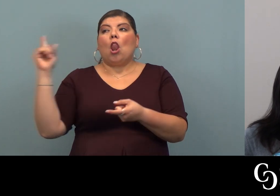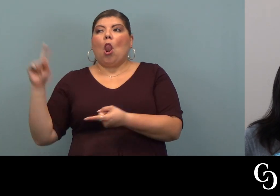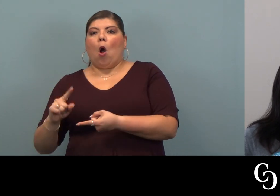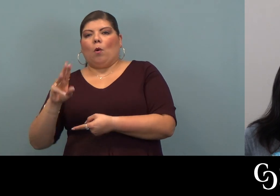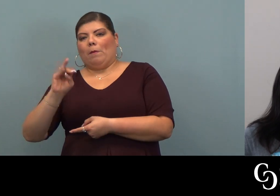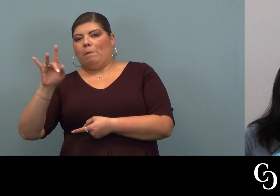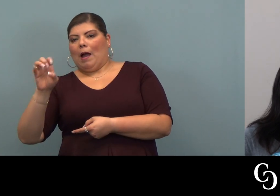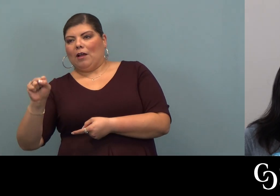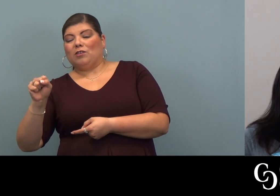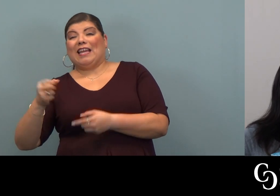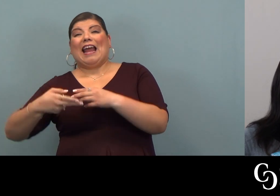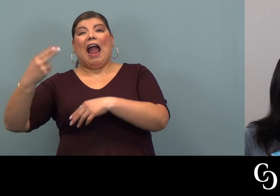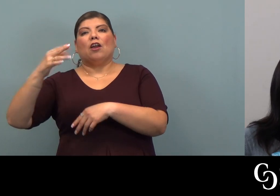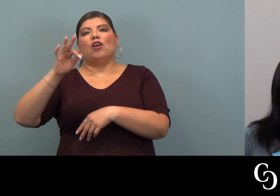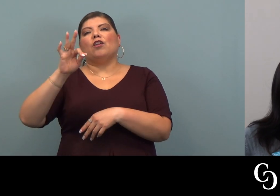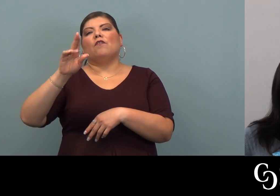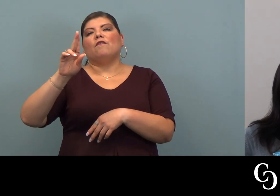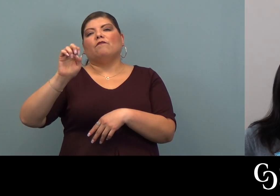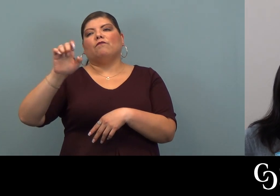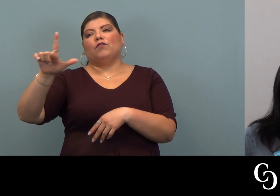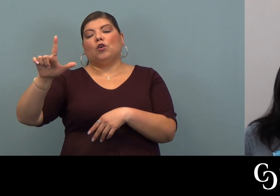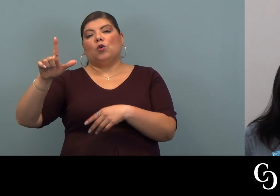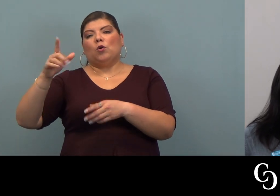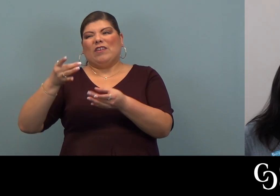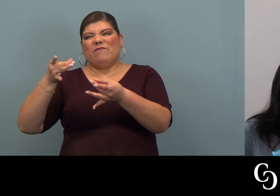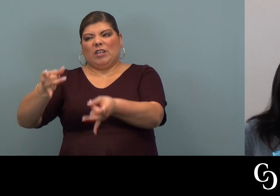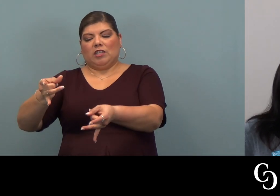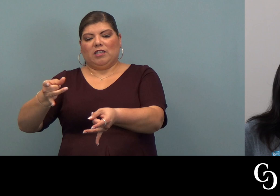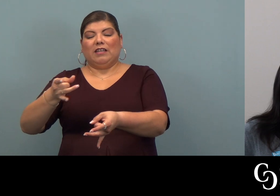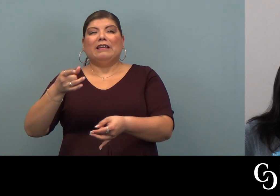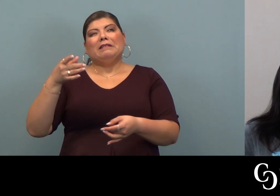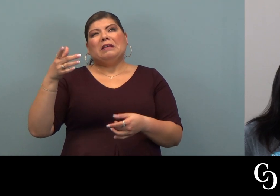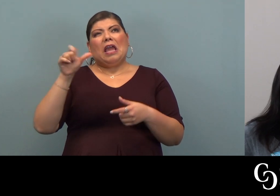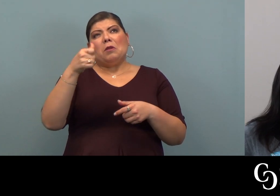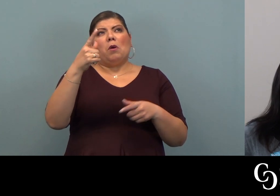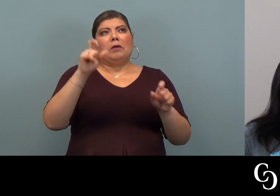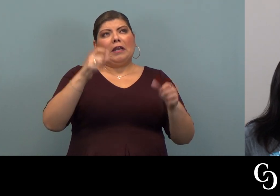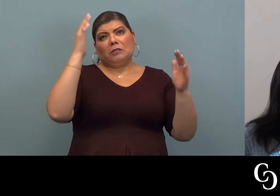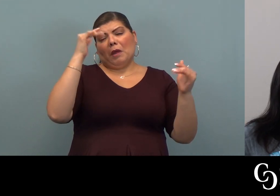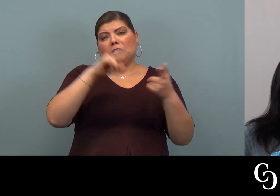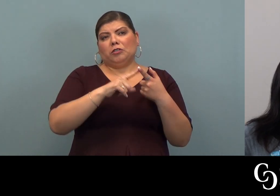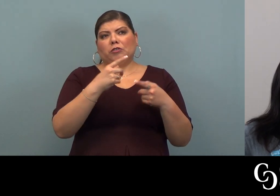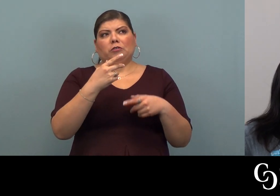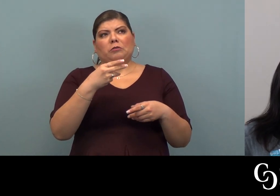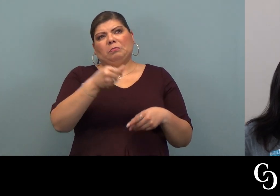and higher in fuel efficiency. Folks can expect to spend anywhere from like $9,000 to $12,000.